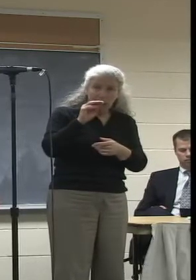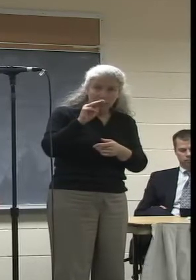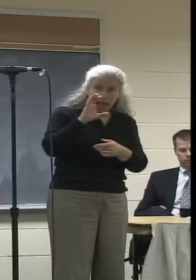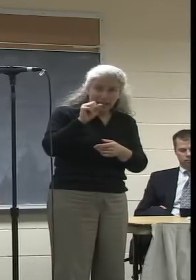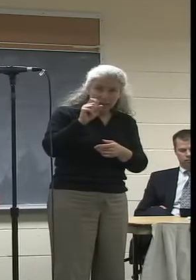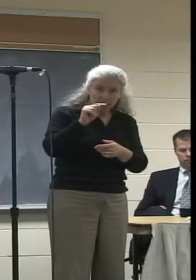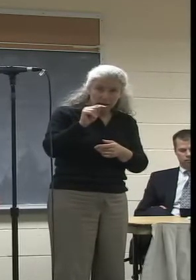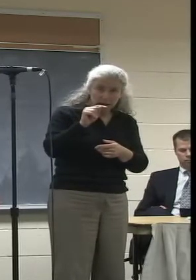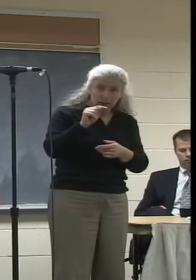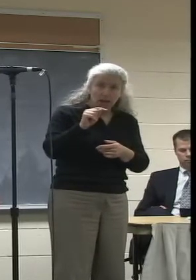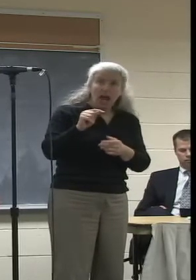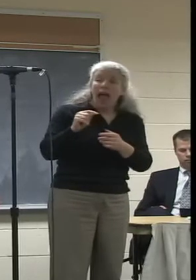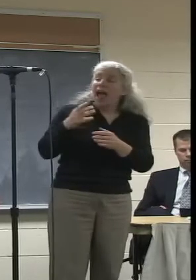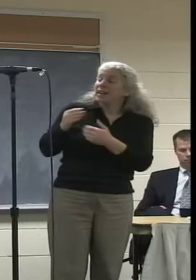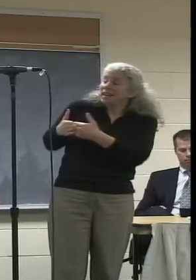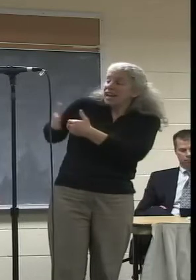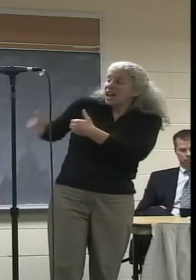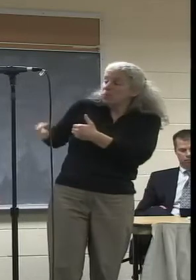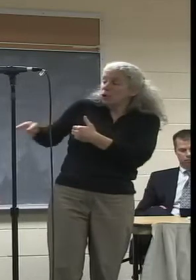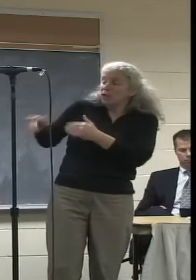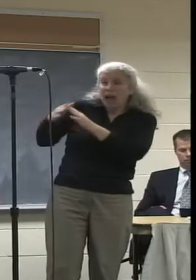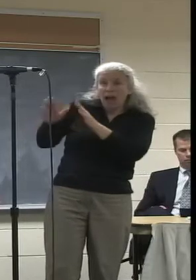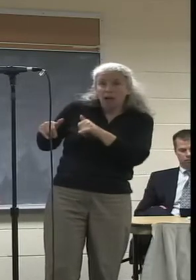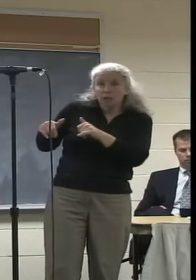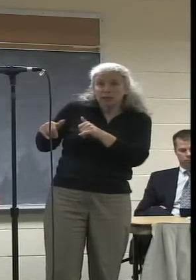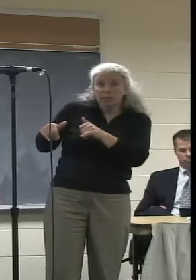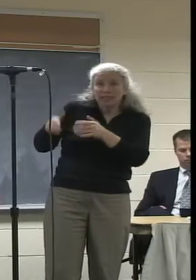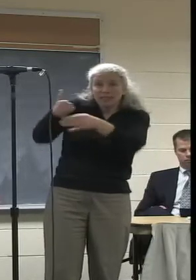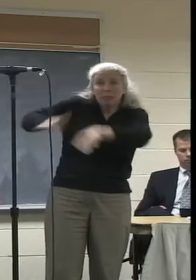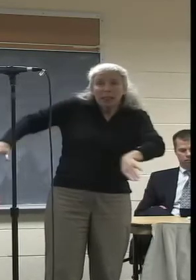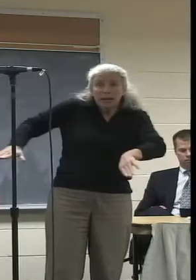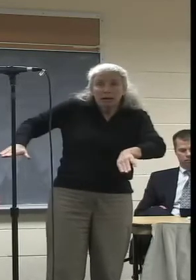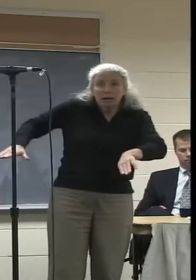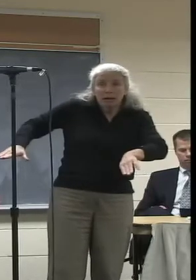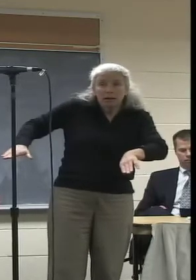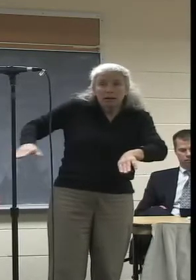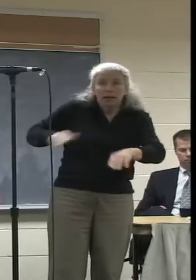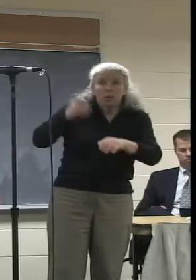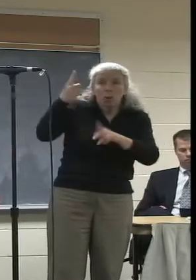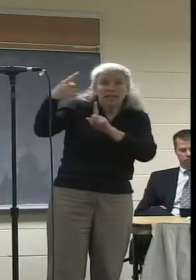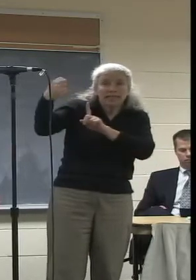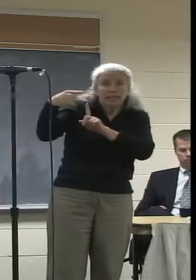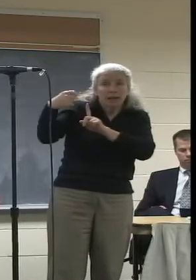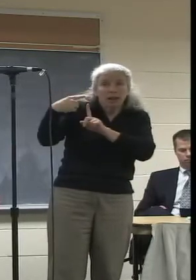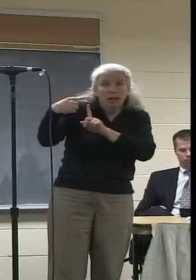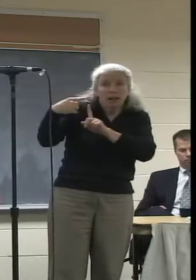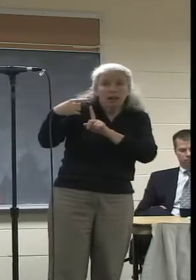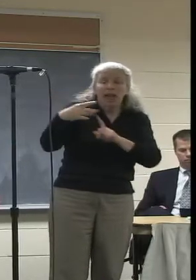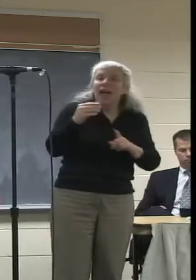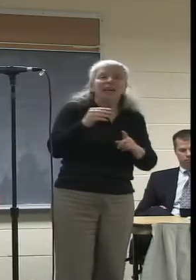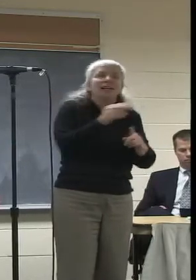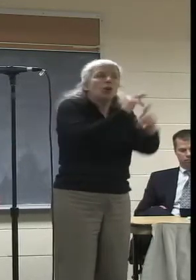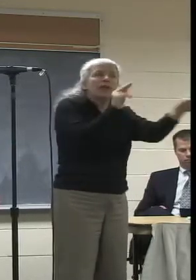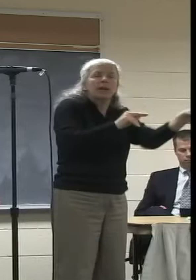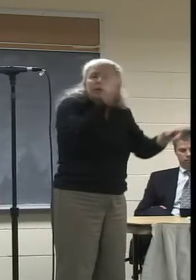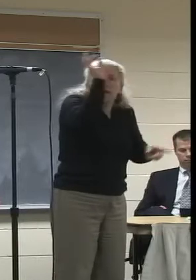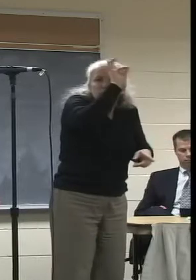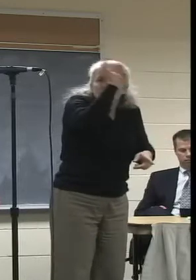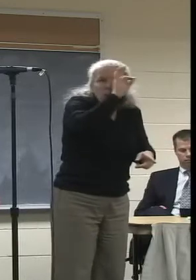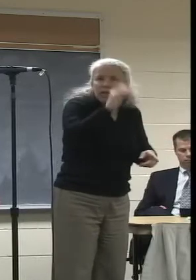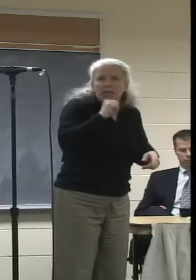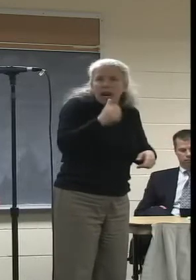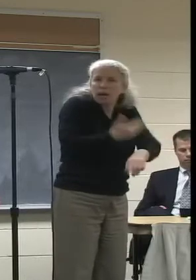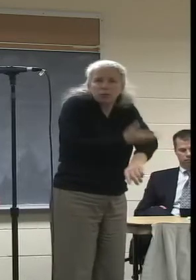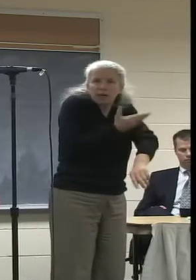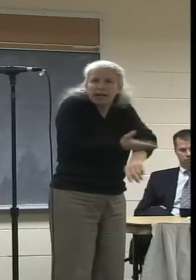So I'm saying that the city of Northampton doesn't know that they don't have an upgraded infrastructure. Also for the city